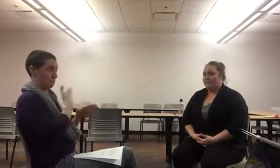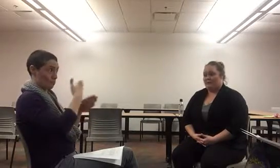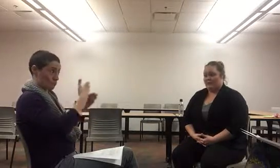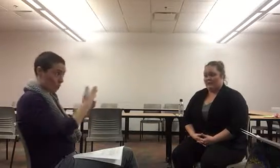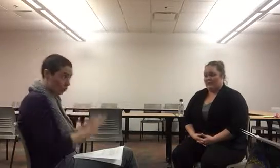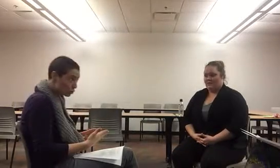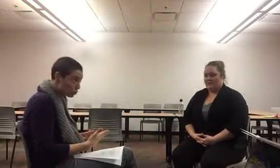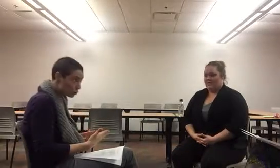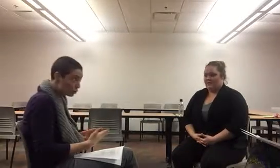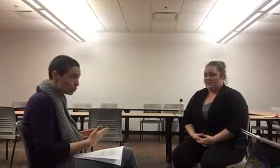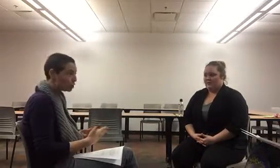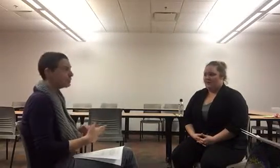have four...